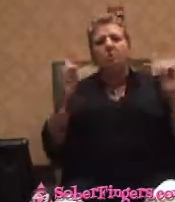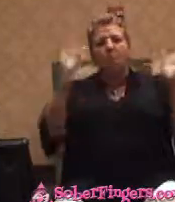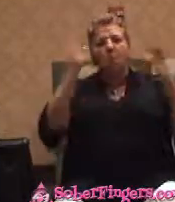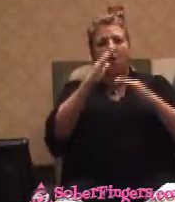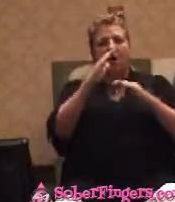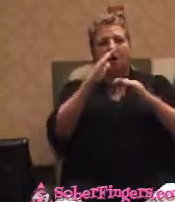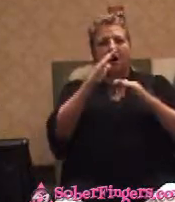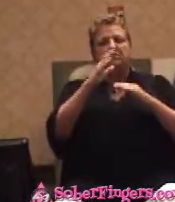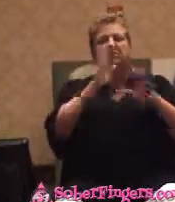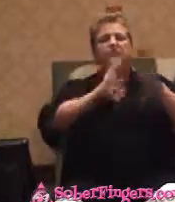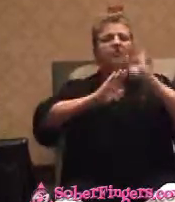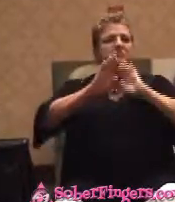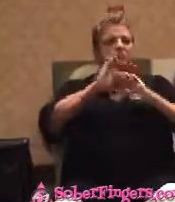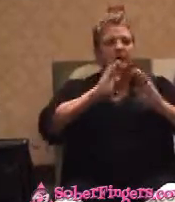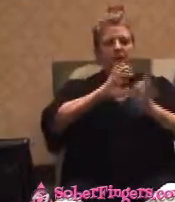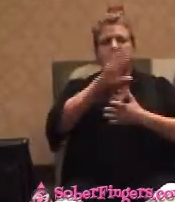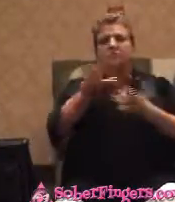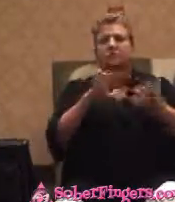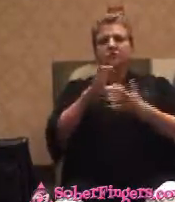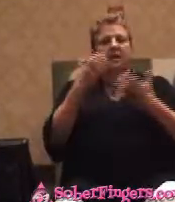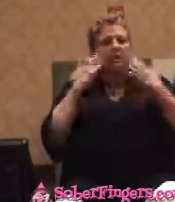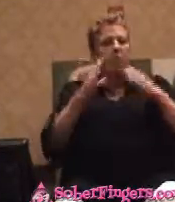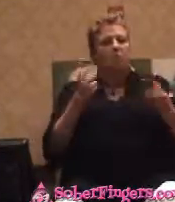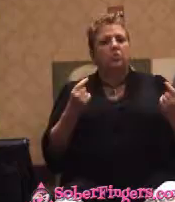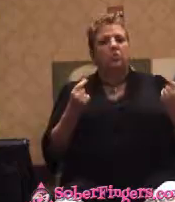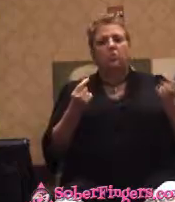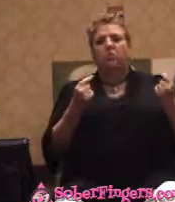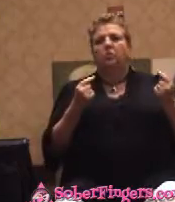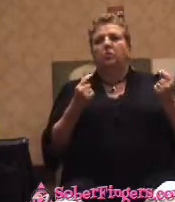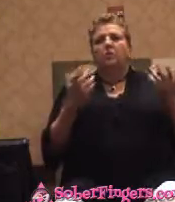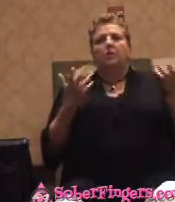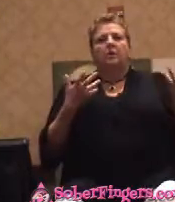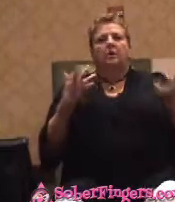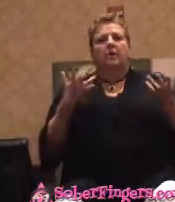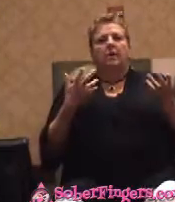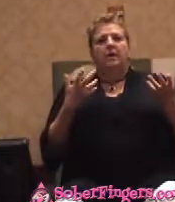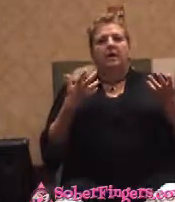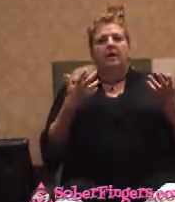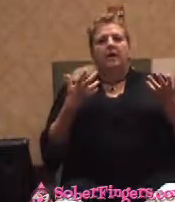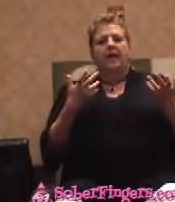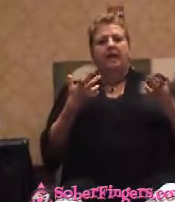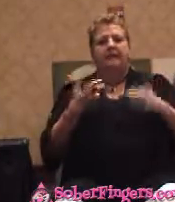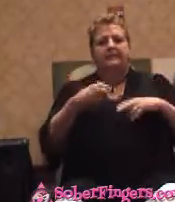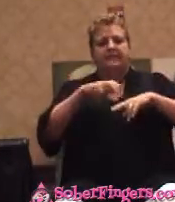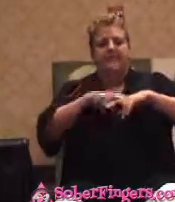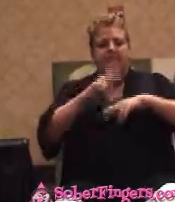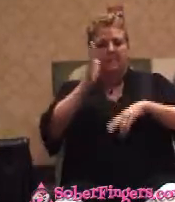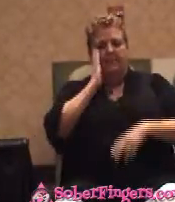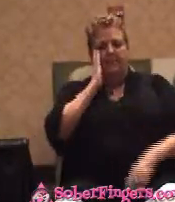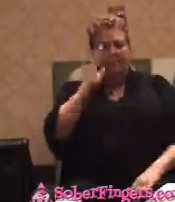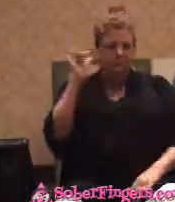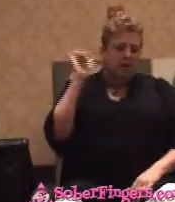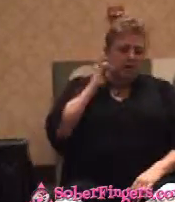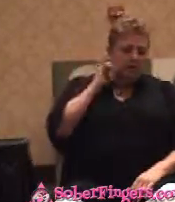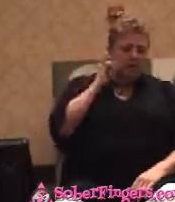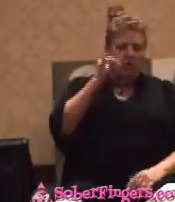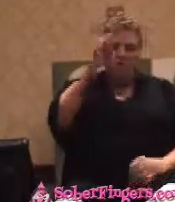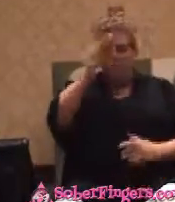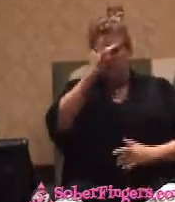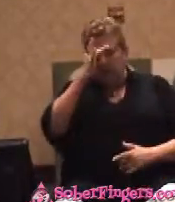confusion. I did not know what to do, where to go. I sat there on the edge of the bed, hungover and sick and embarrassed and full